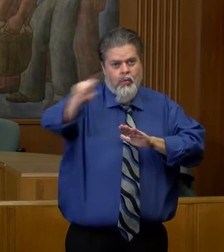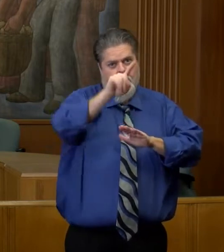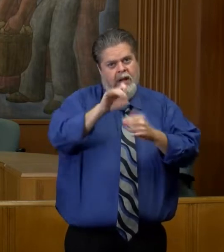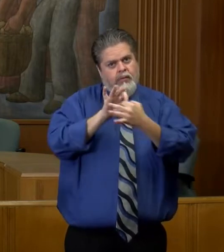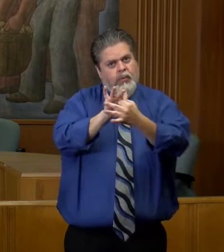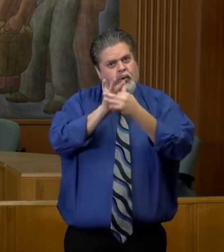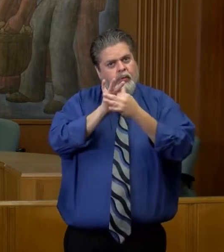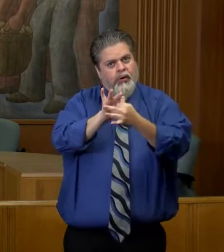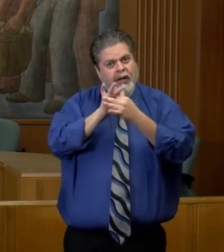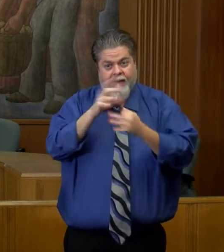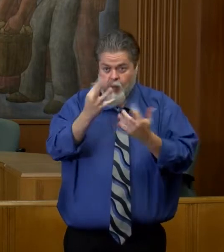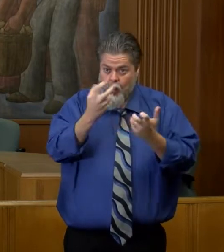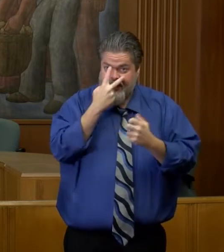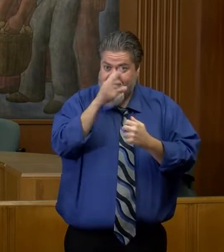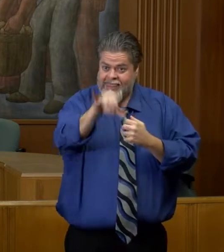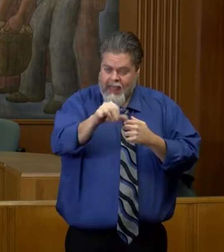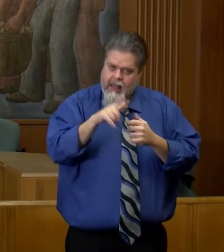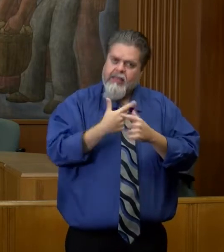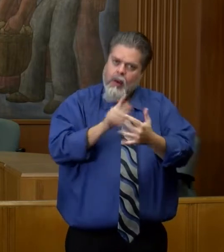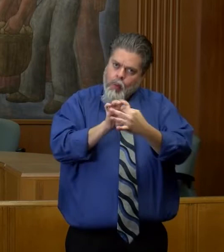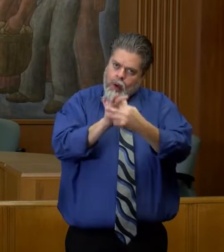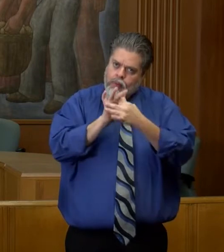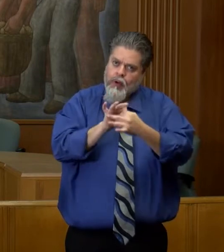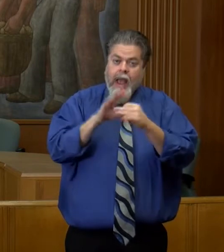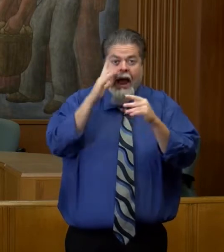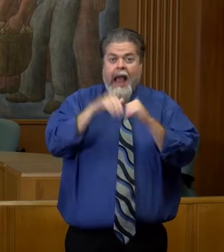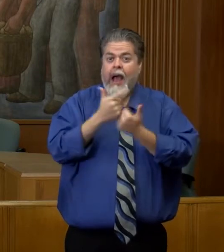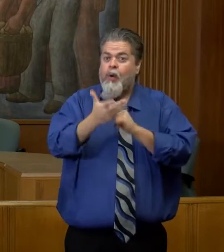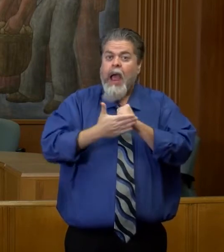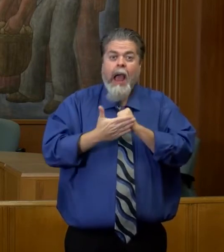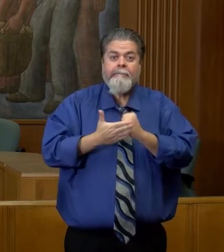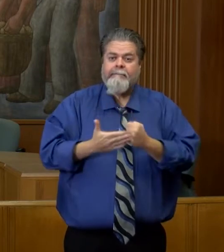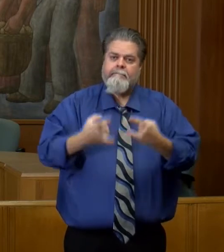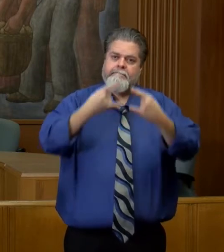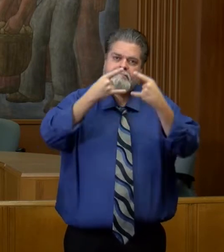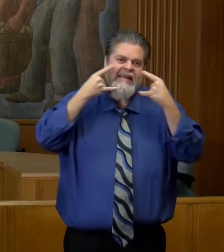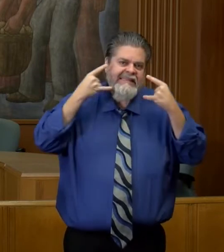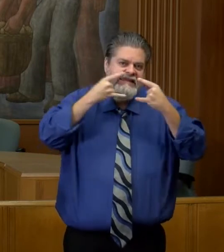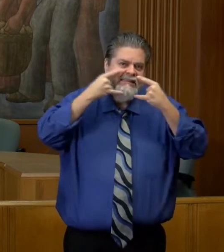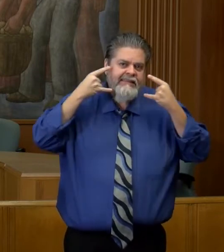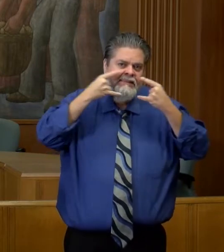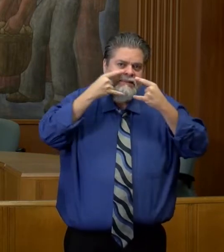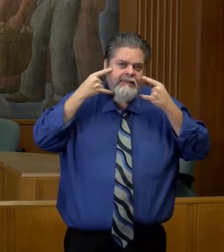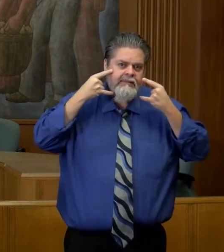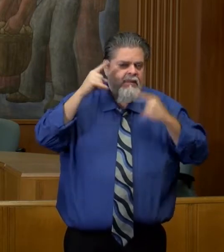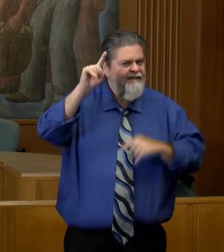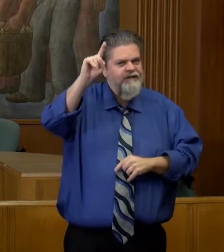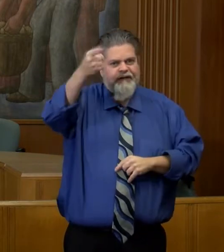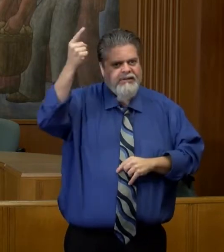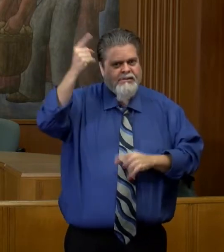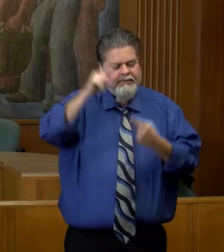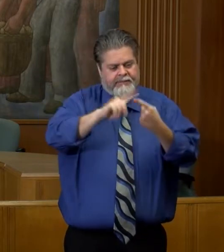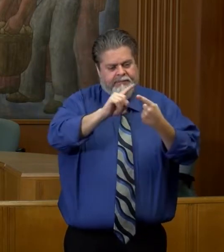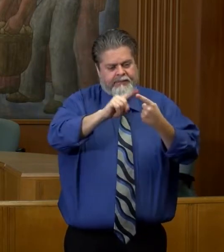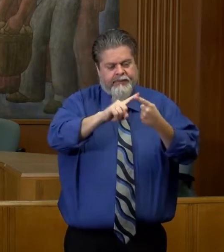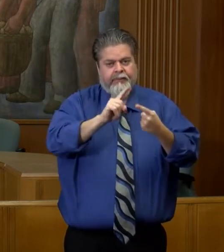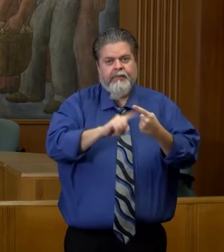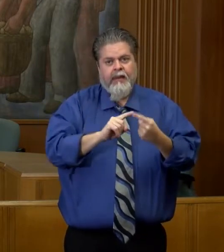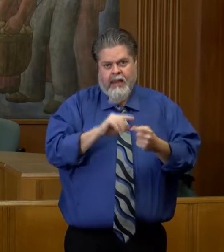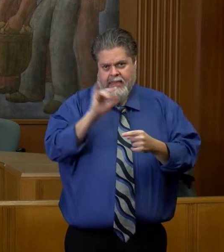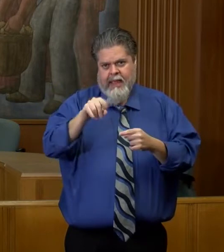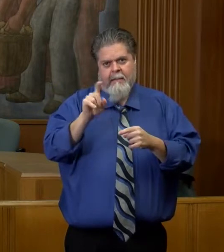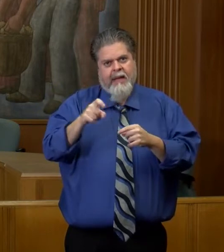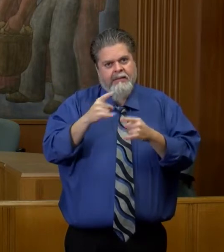every one of you, and how can you help? Masking is probably first and most important. Mask work.